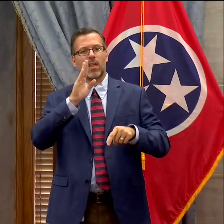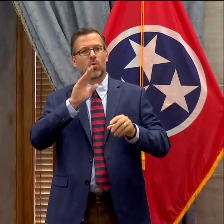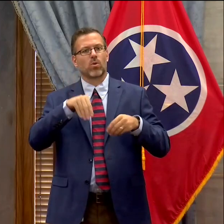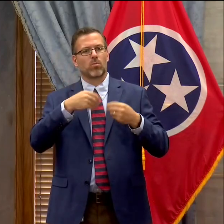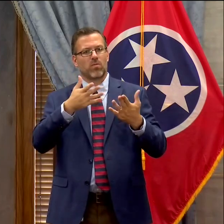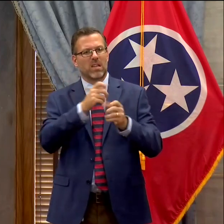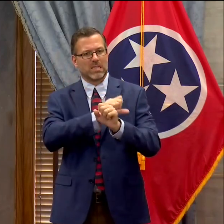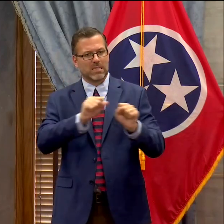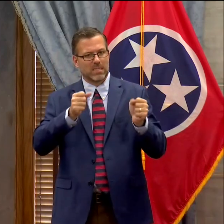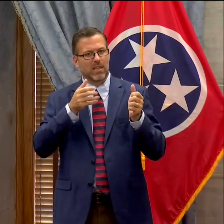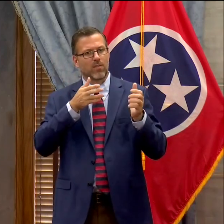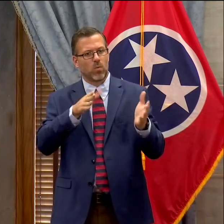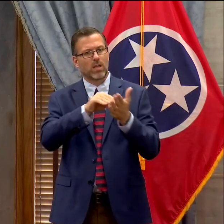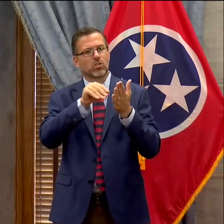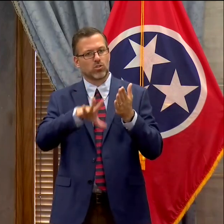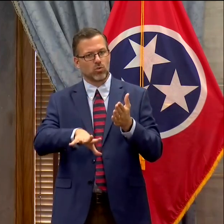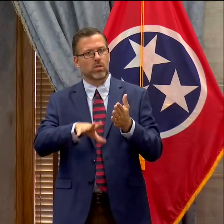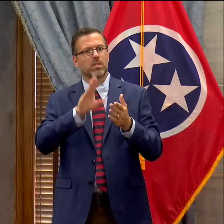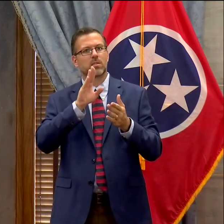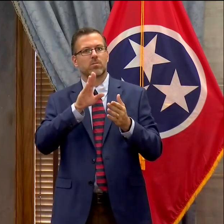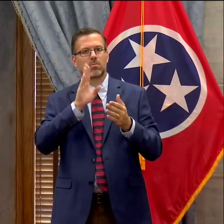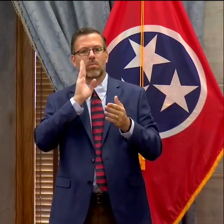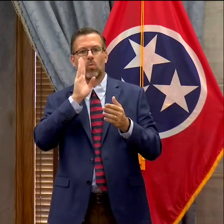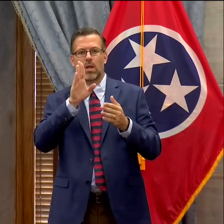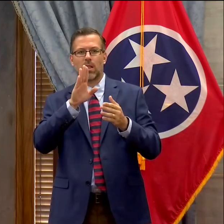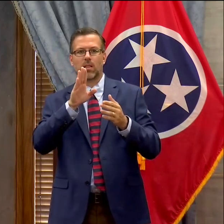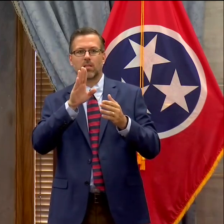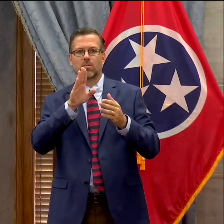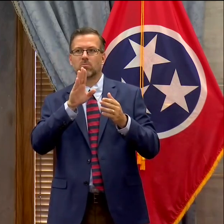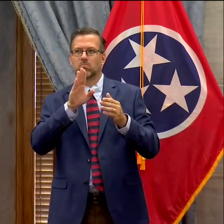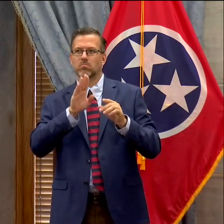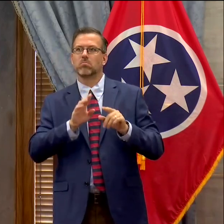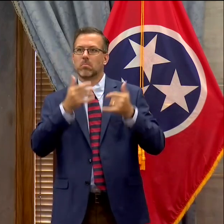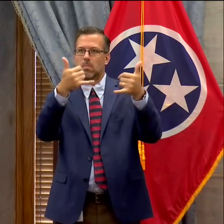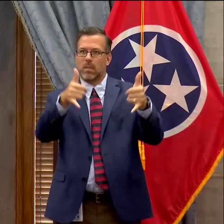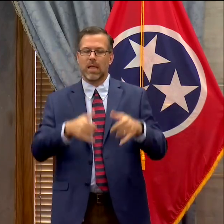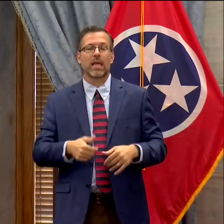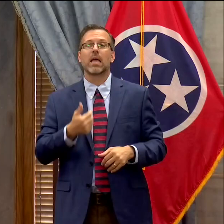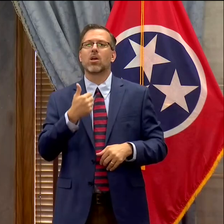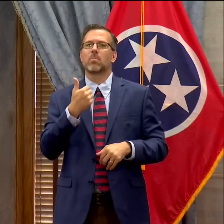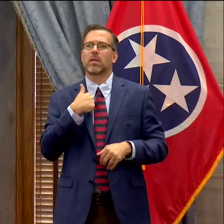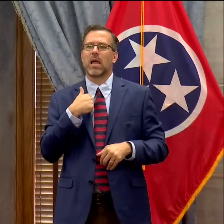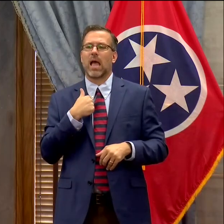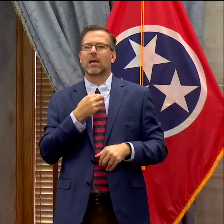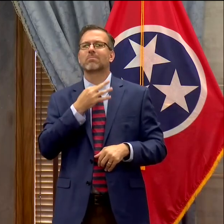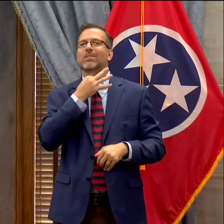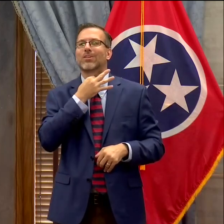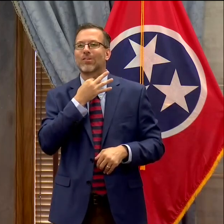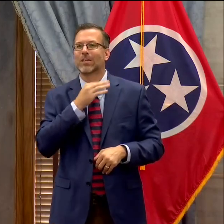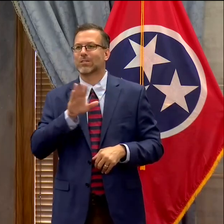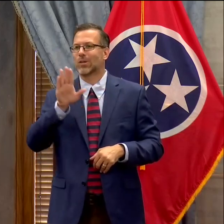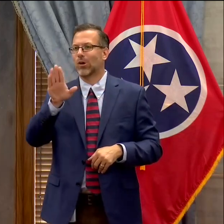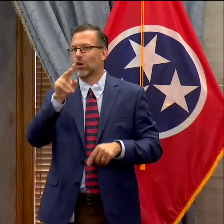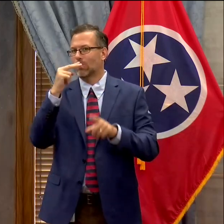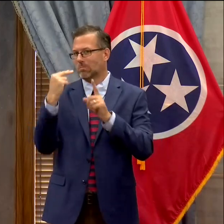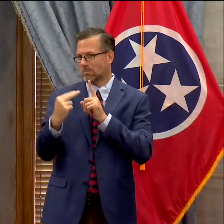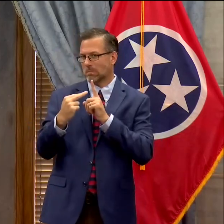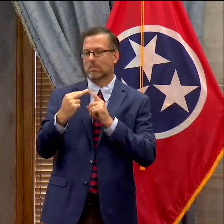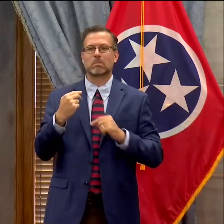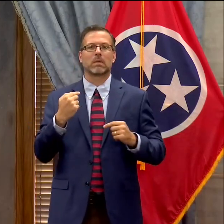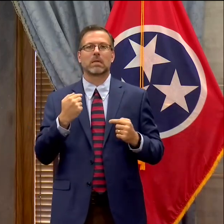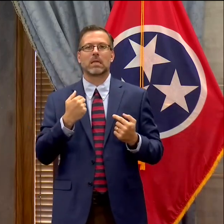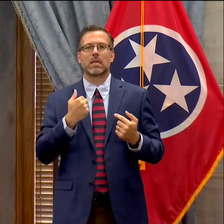to get students on the field. But I wanted to know the direction of where she felt that it was going, but I haven't made